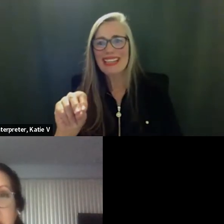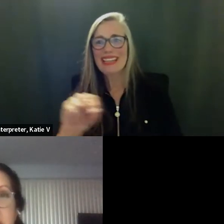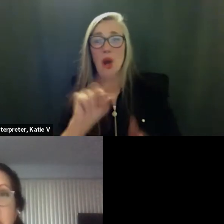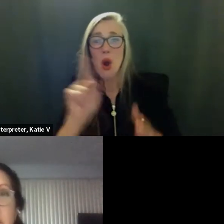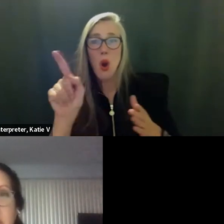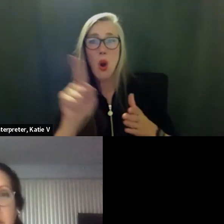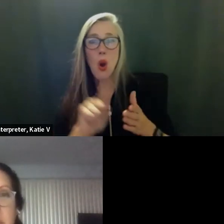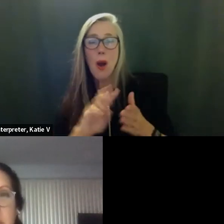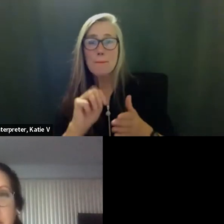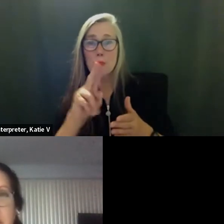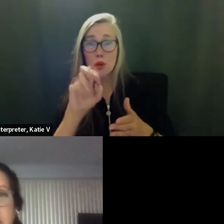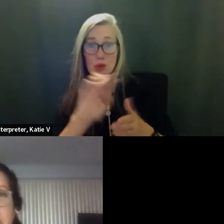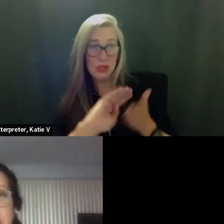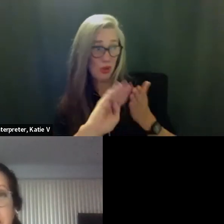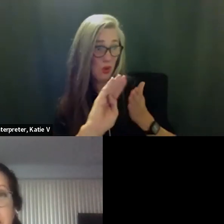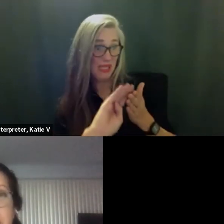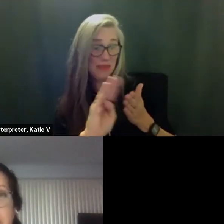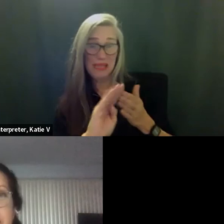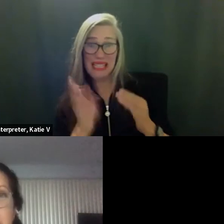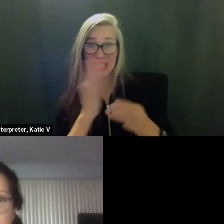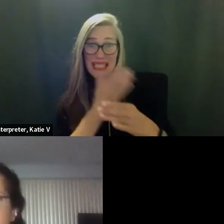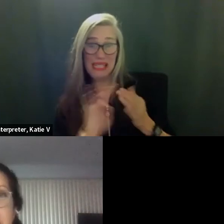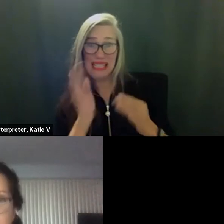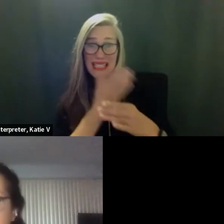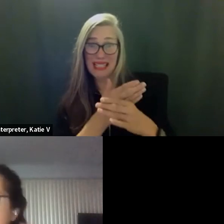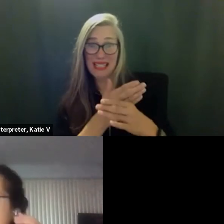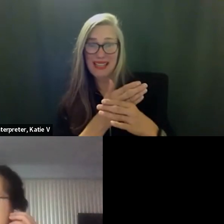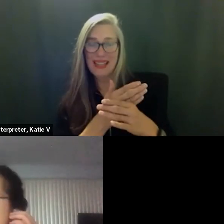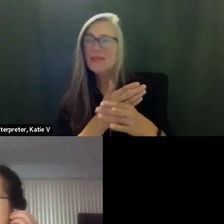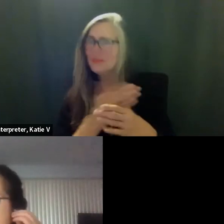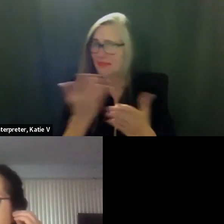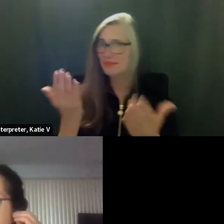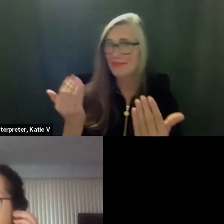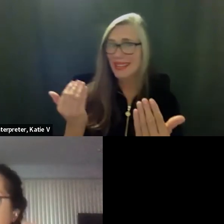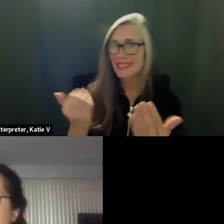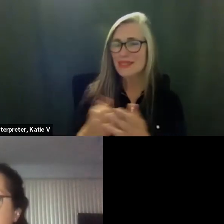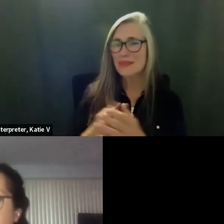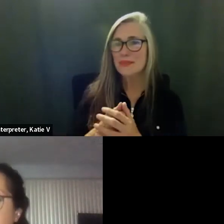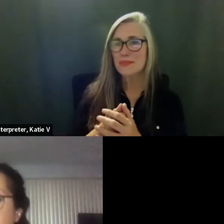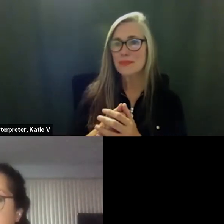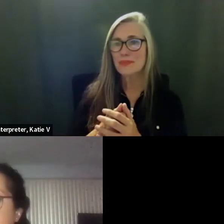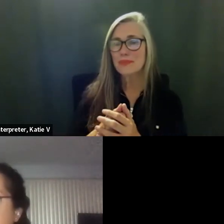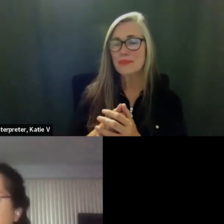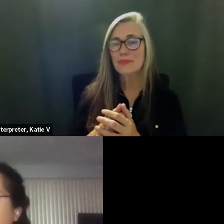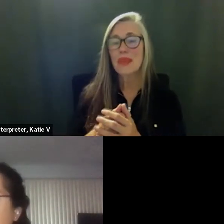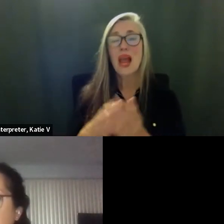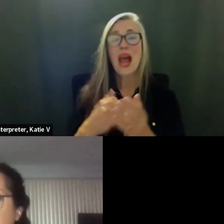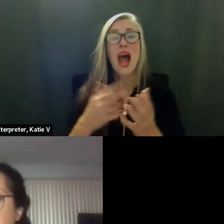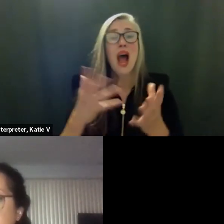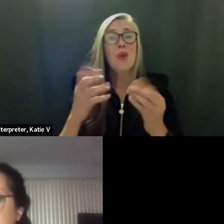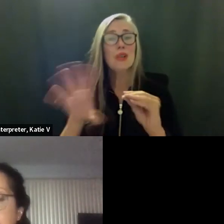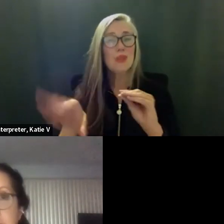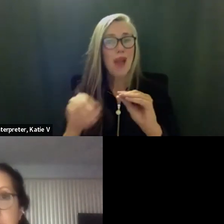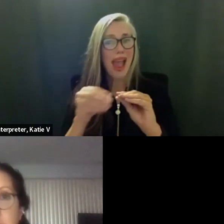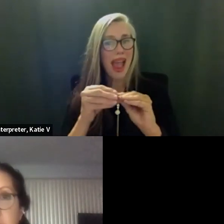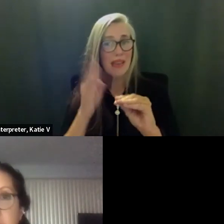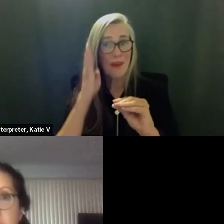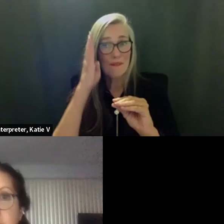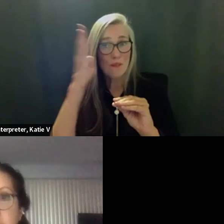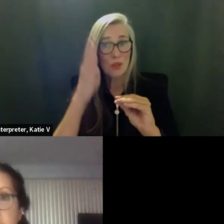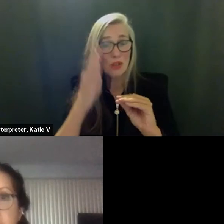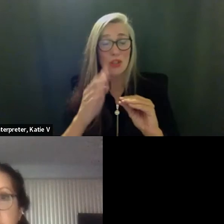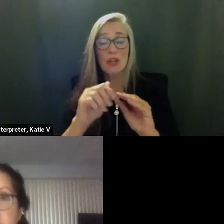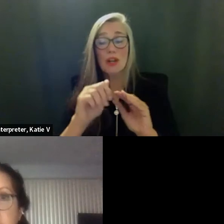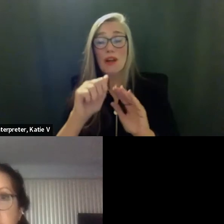um oh miss simpson yes oh yes sorry about that i'd also like to add for future agenda items